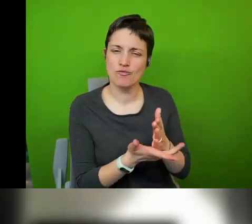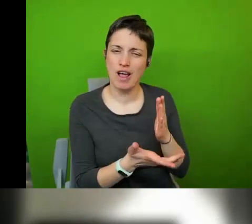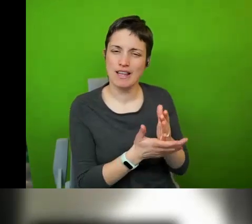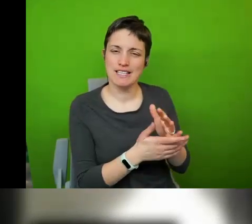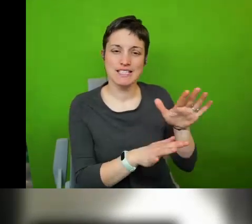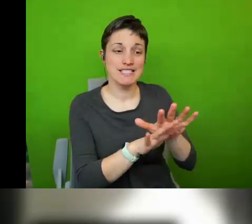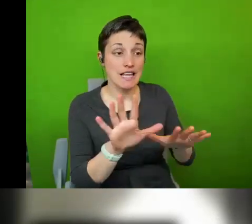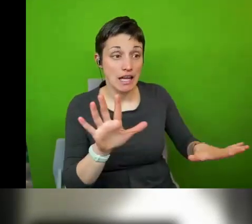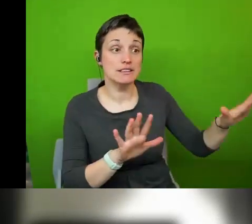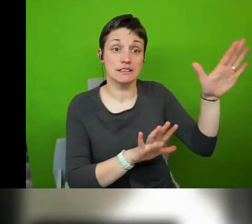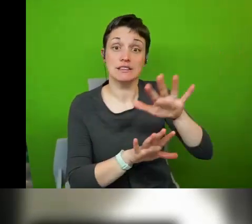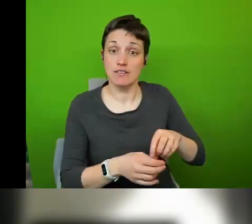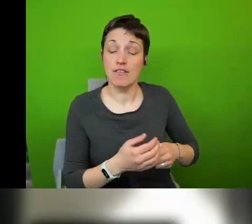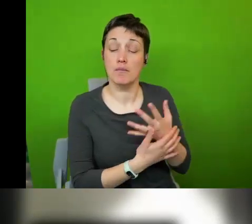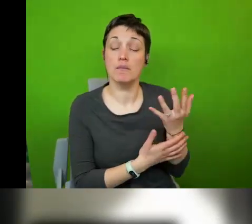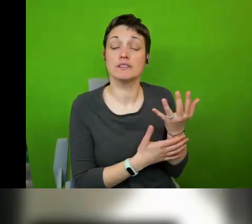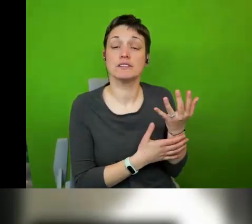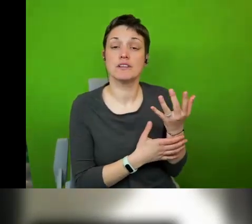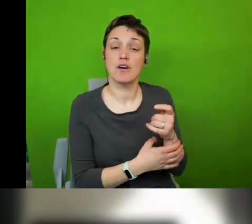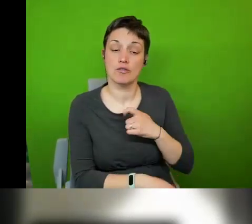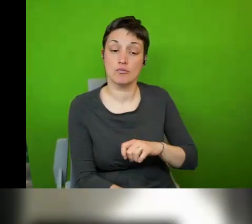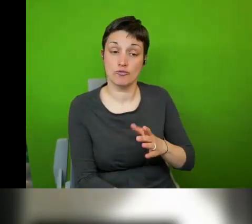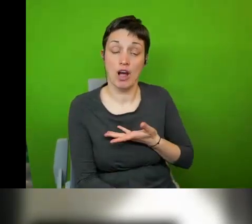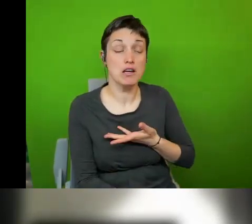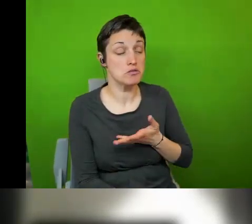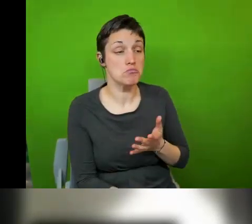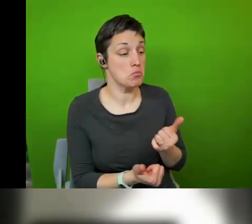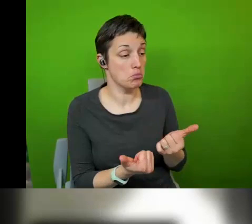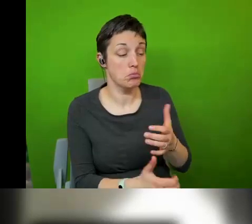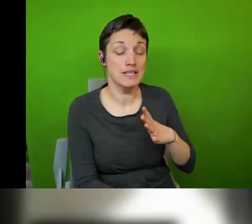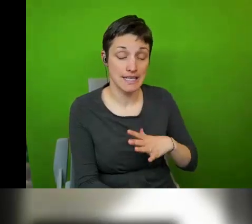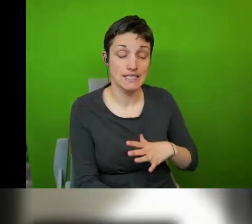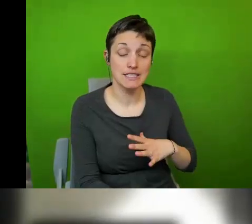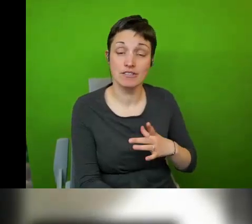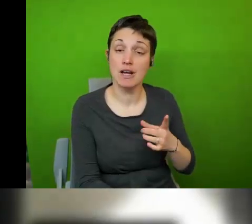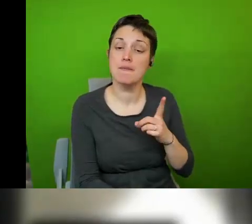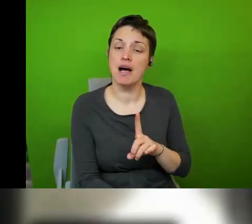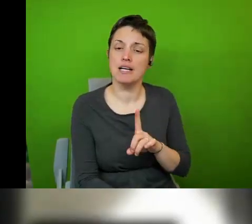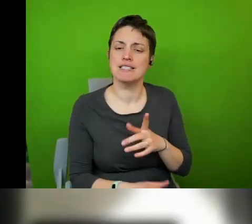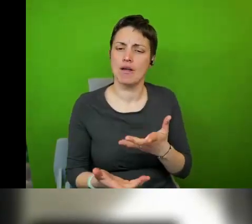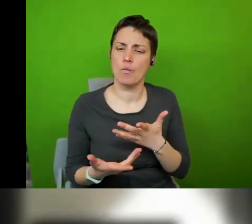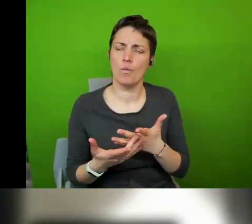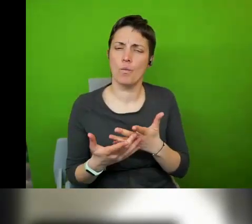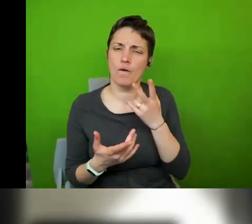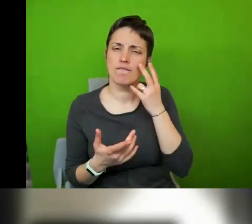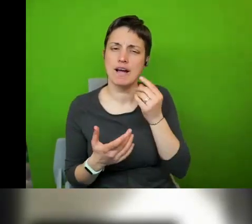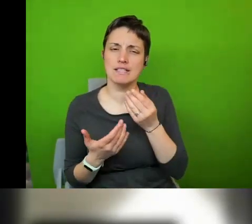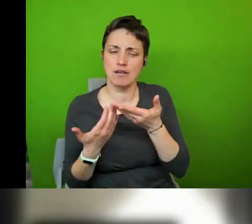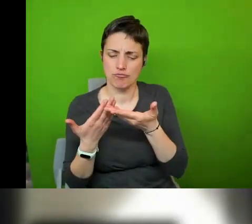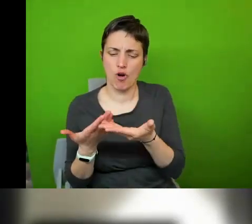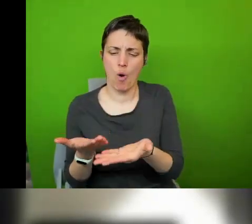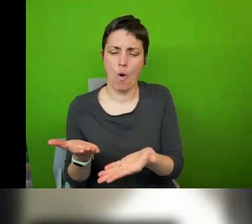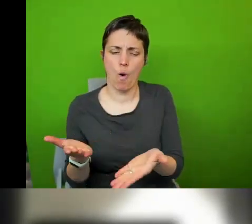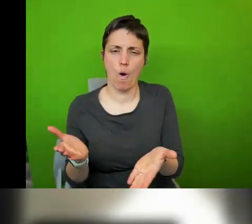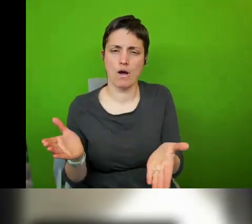systems which is fine and fantastic and necessary uh but there is a bit of rediscovering uh the the broader nature of the